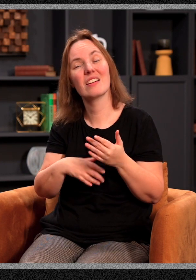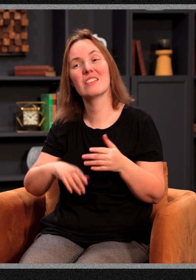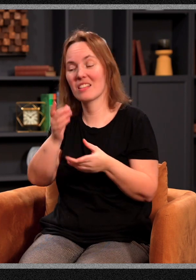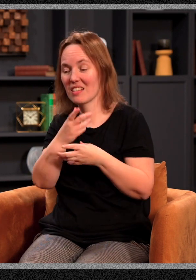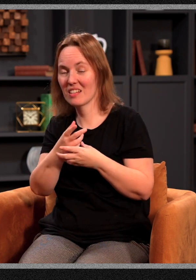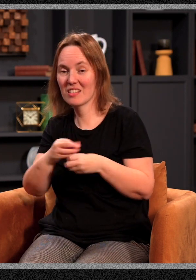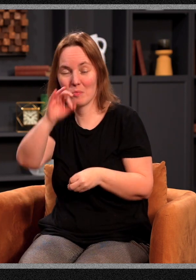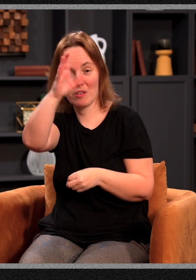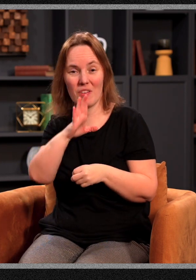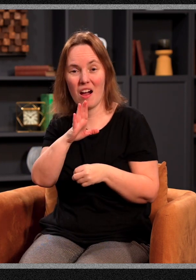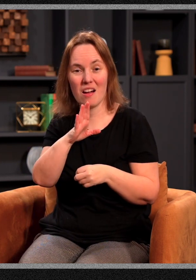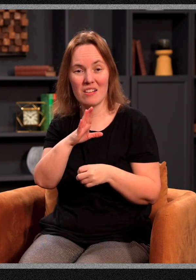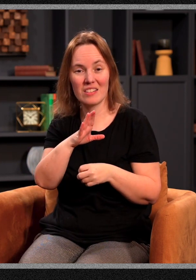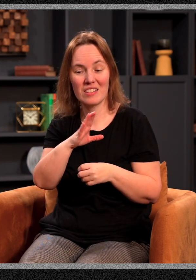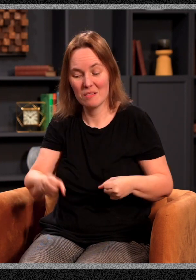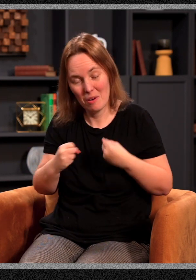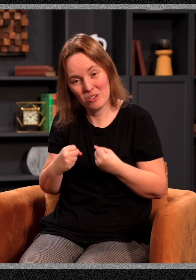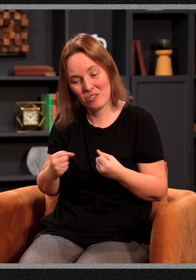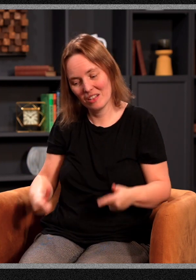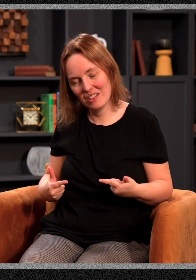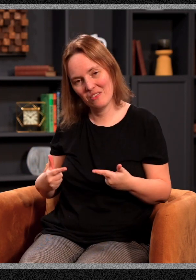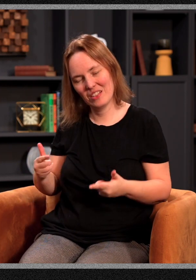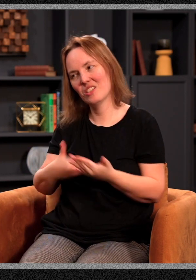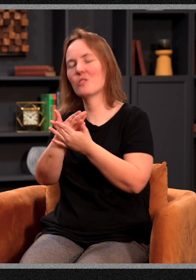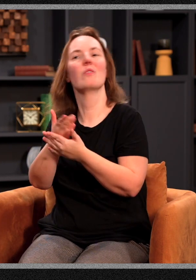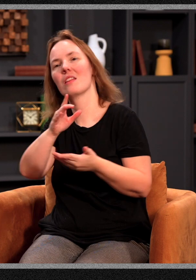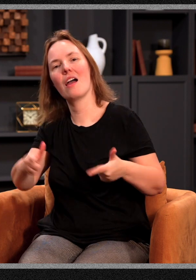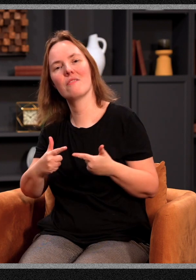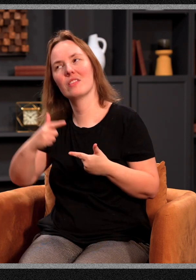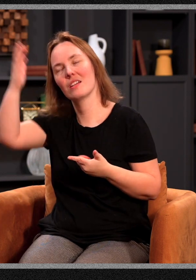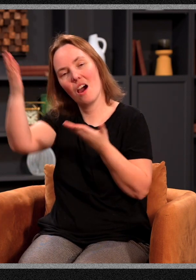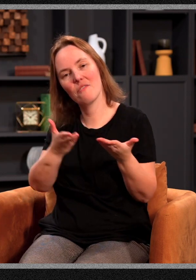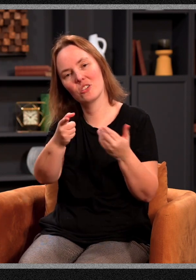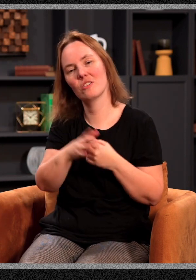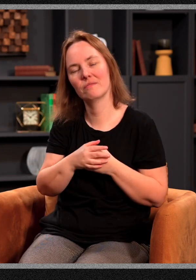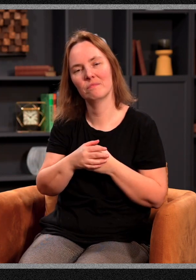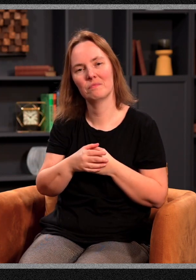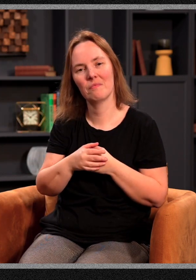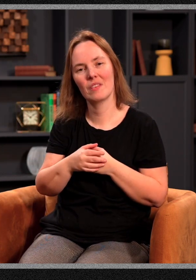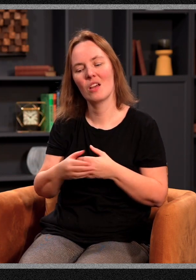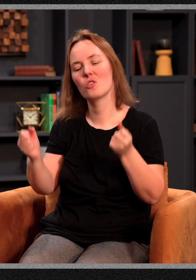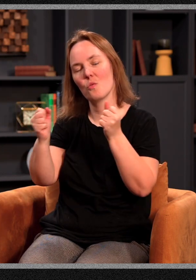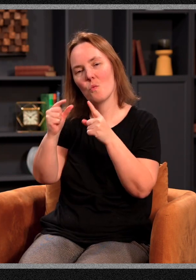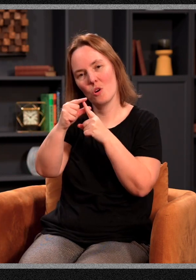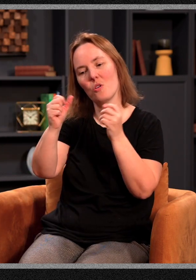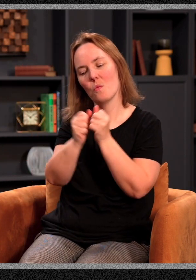you to live in this new life that he offers you. He doesn't ask you to live it in your own strength. The word with the